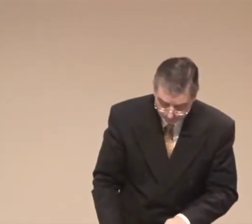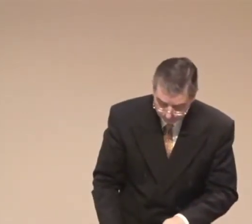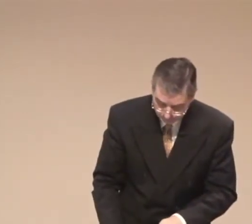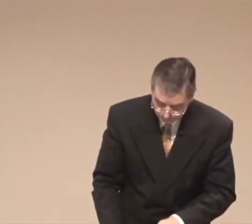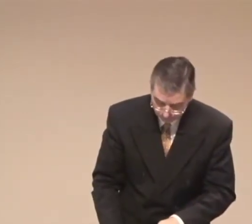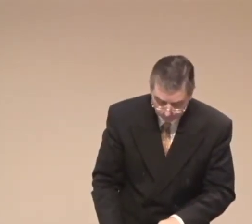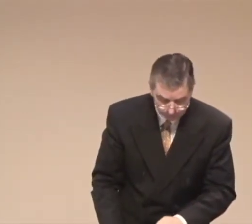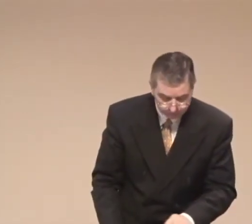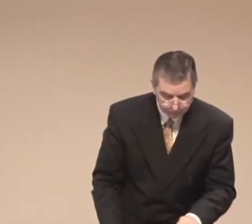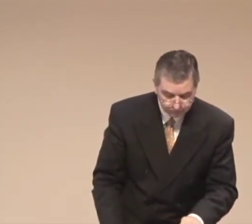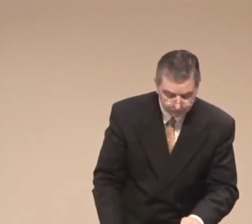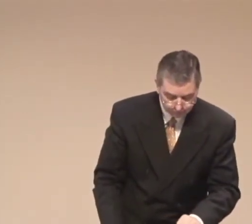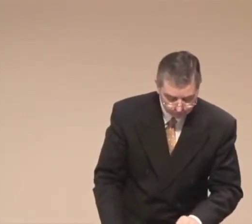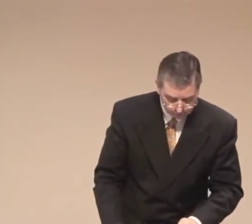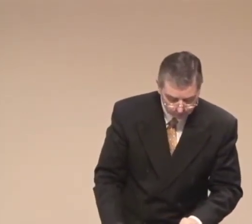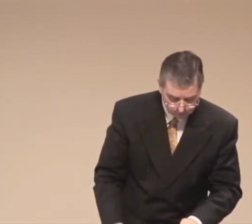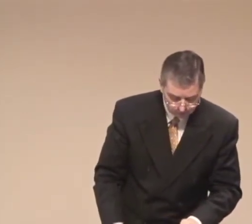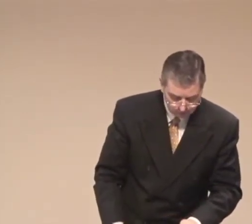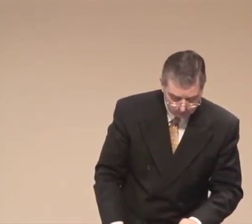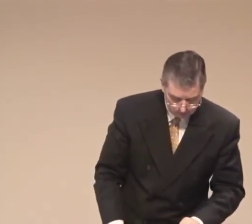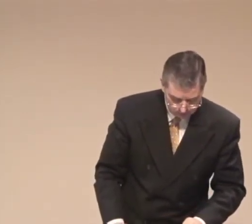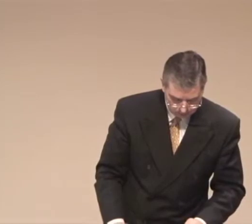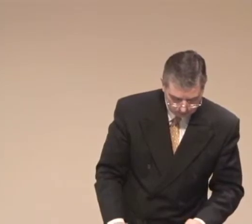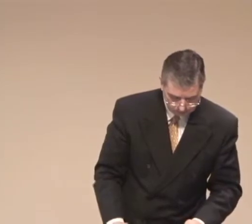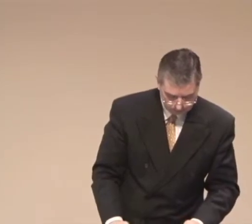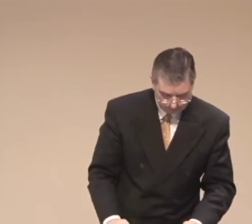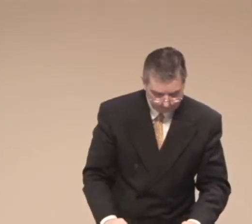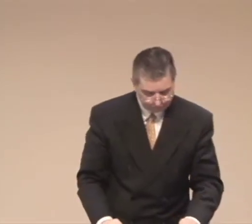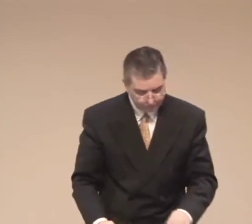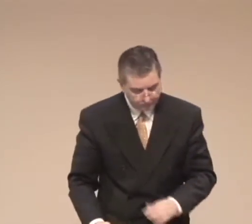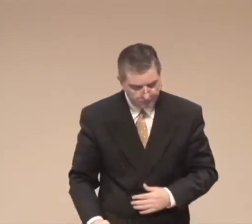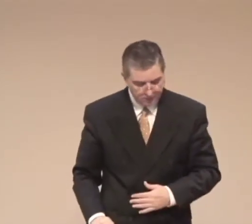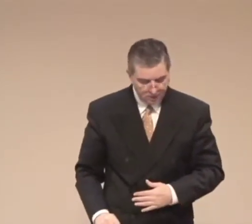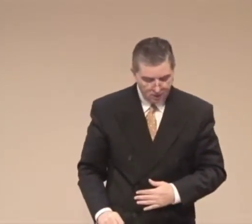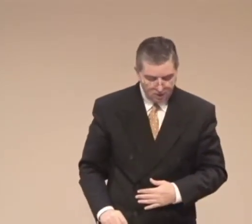check the oil in their car and do various mechanical things with it.